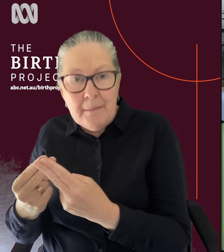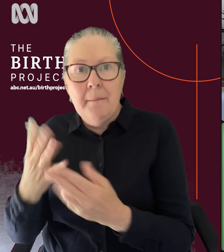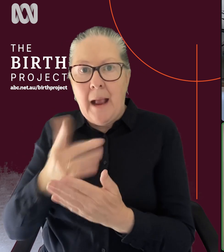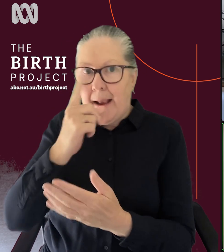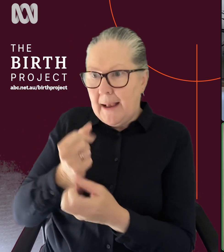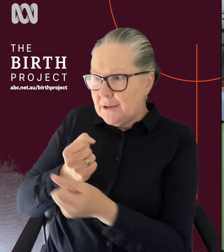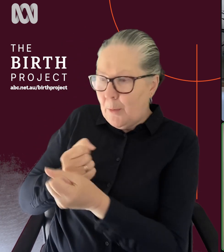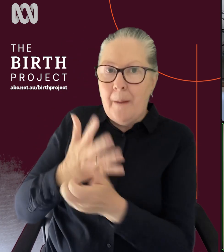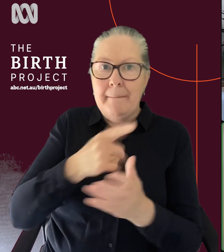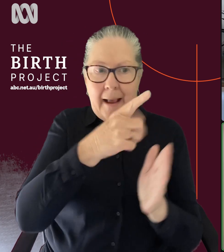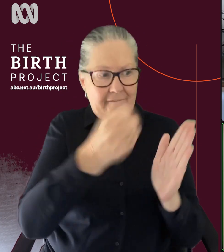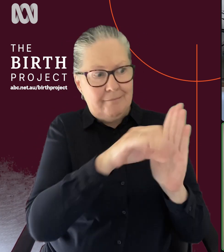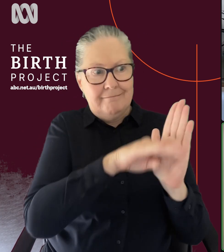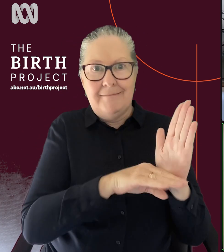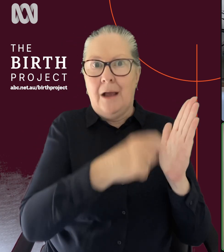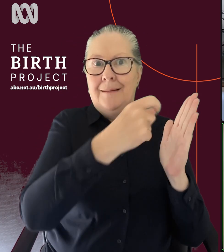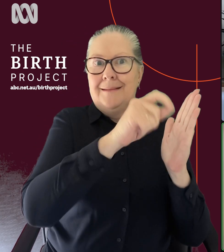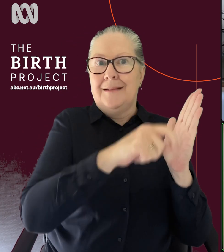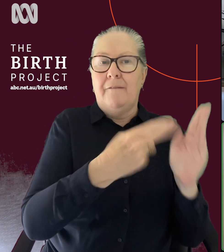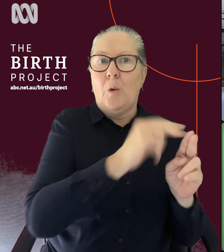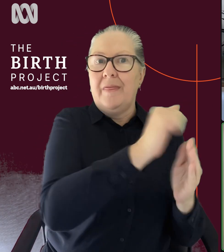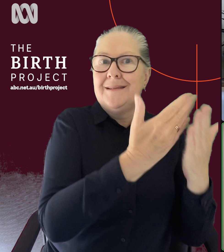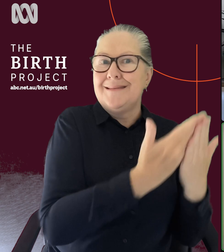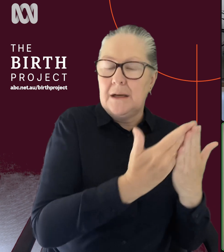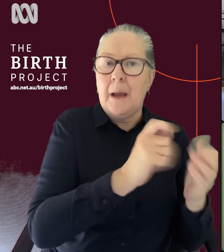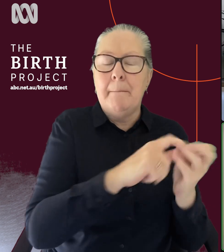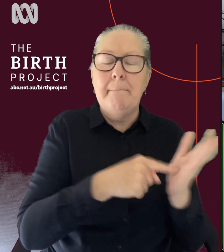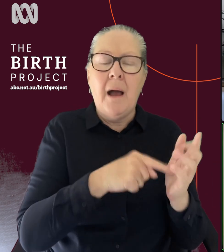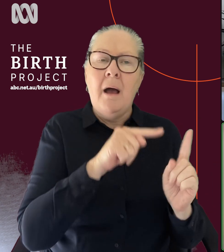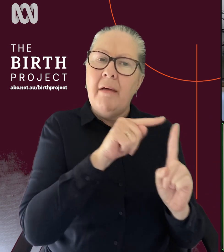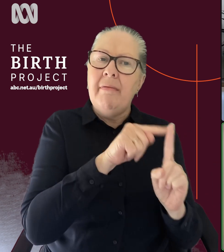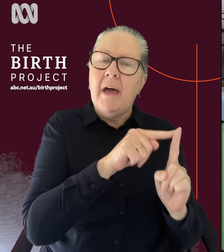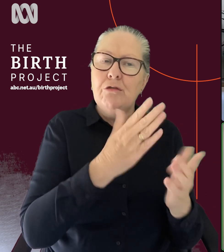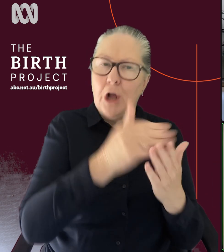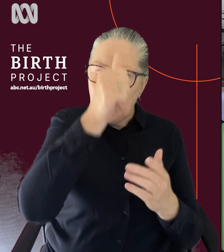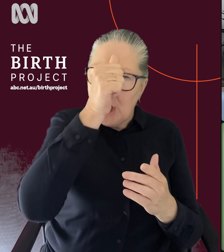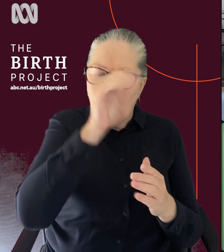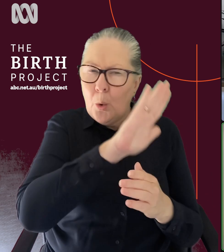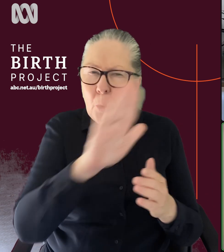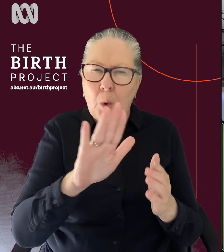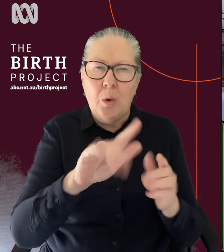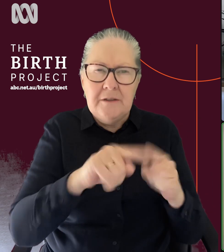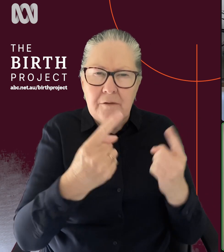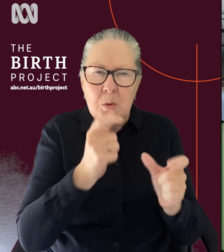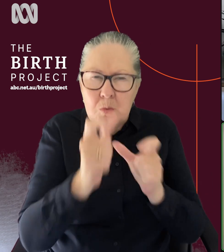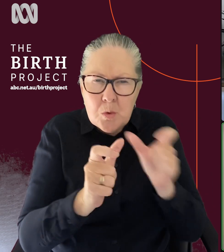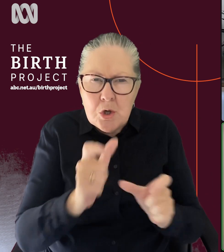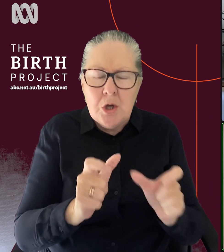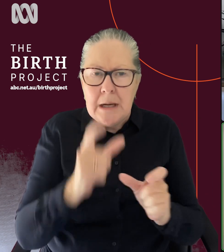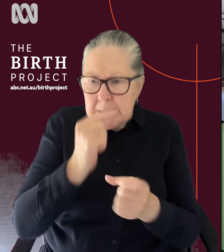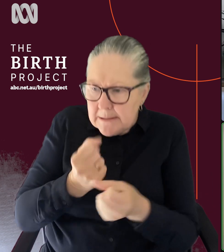them and get their numbers up. But they're also learning and really across all of the kind of terminology and can support you alongside